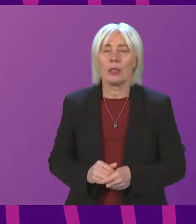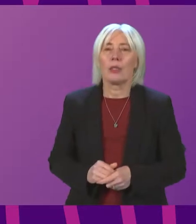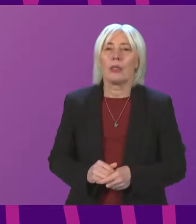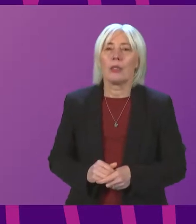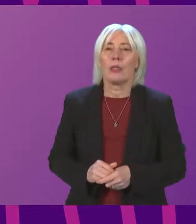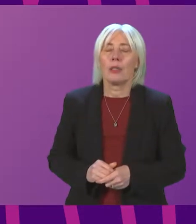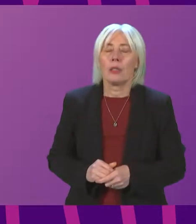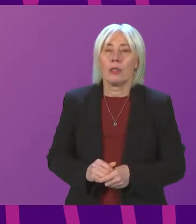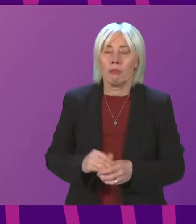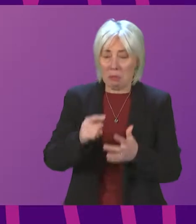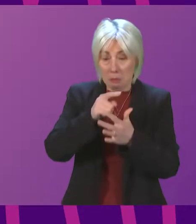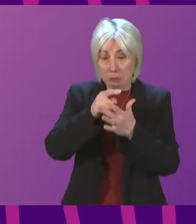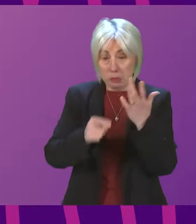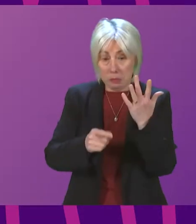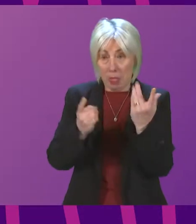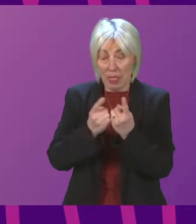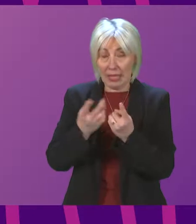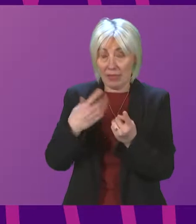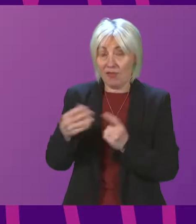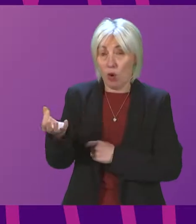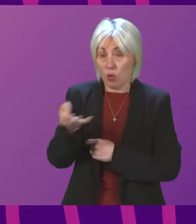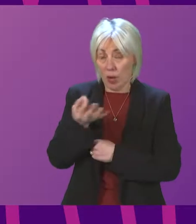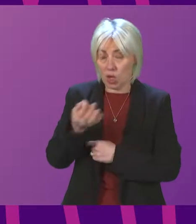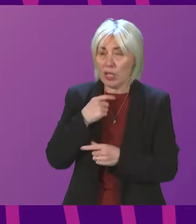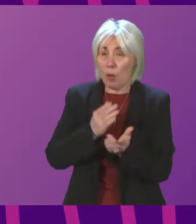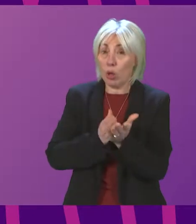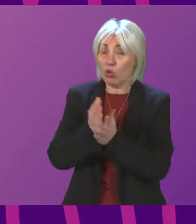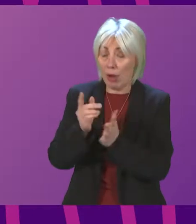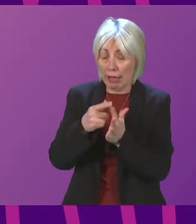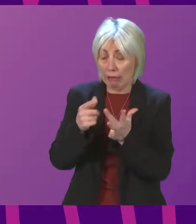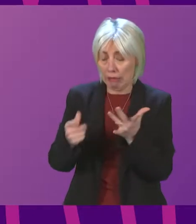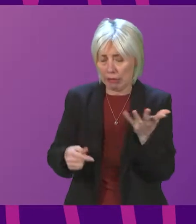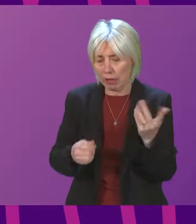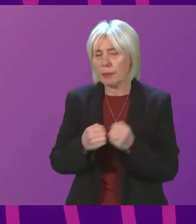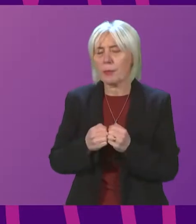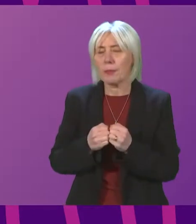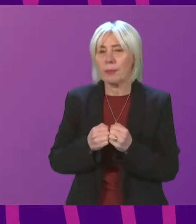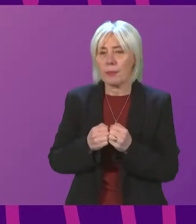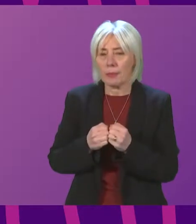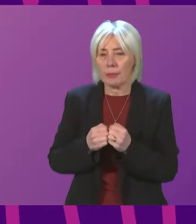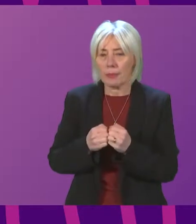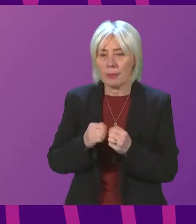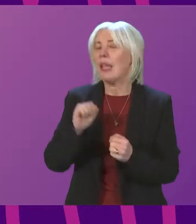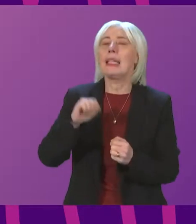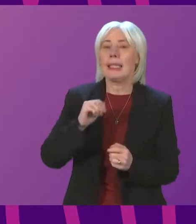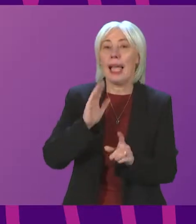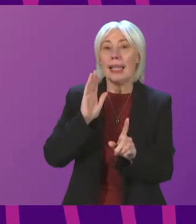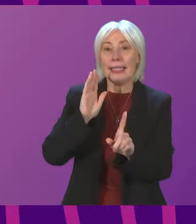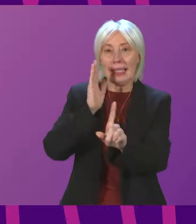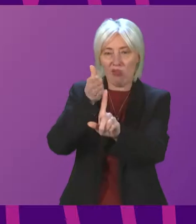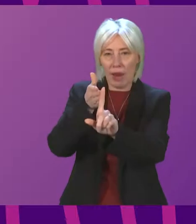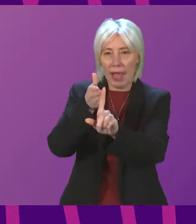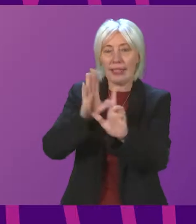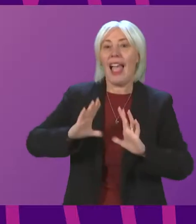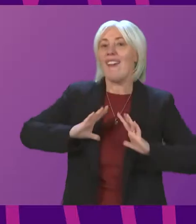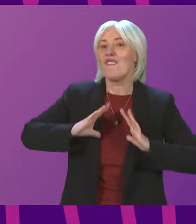There were a number of points here and I will try to get through them all, presenting officer. There was a direct and free appeal